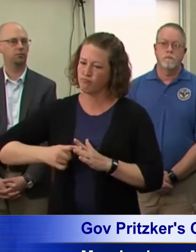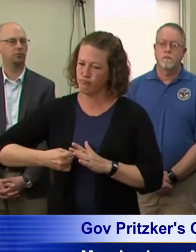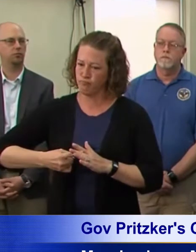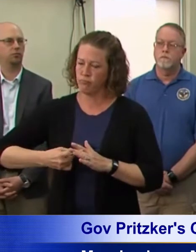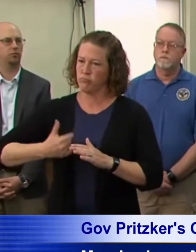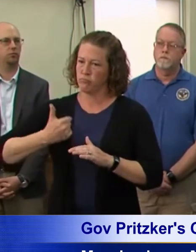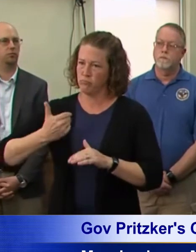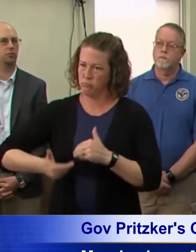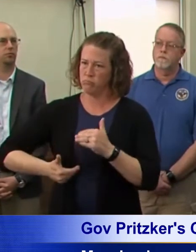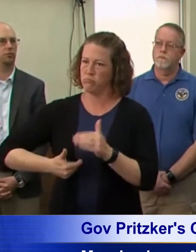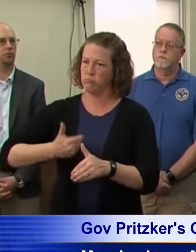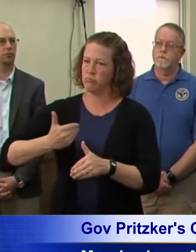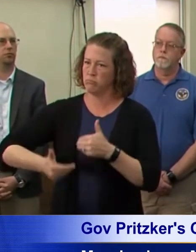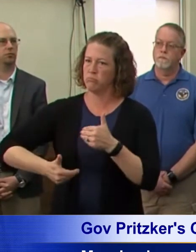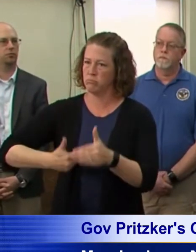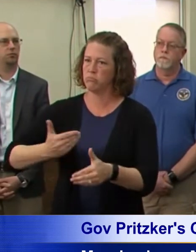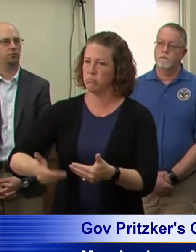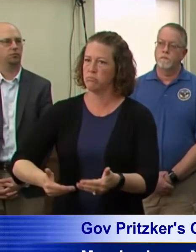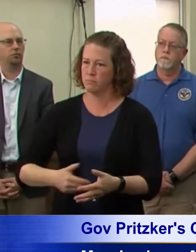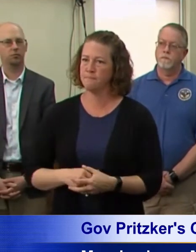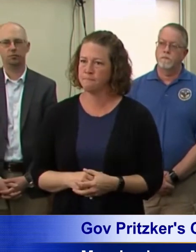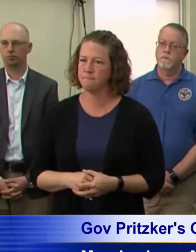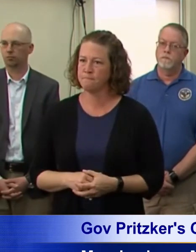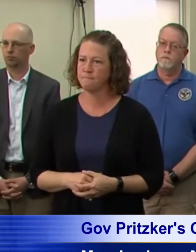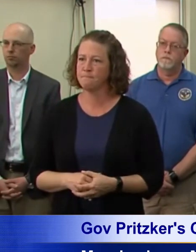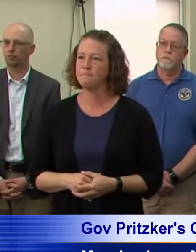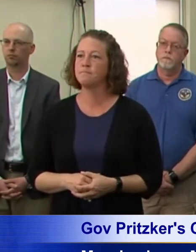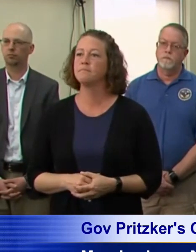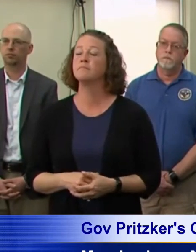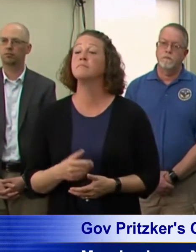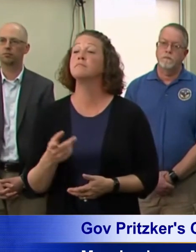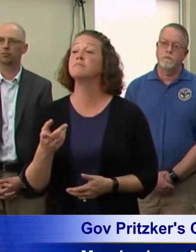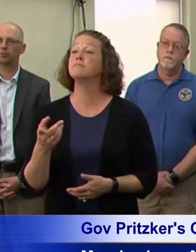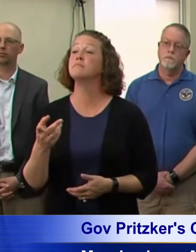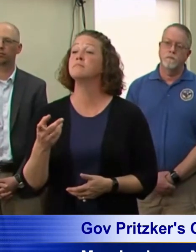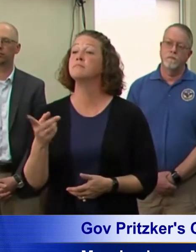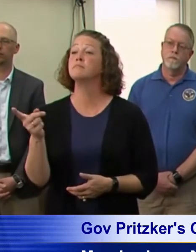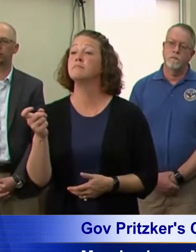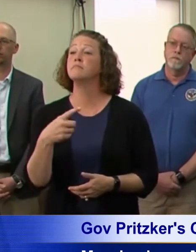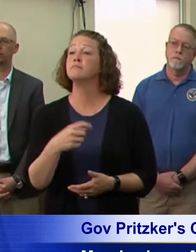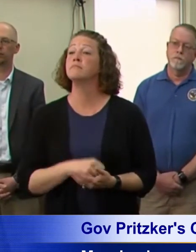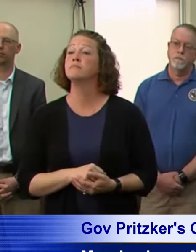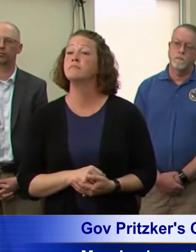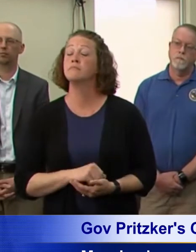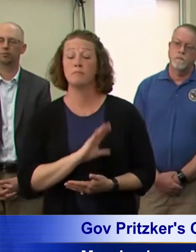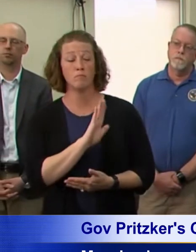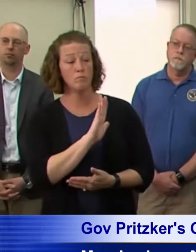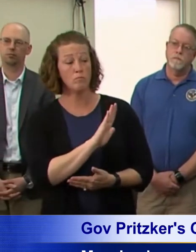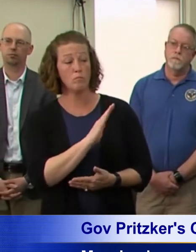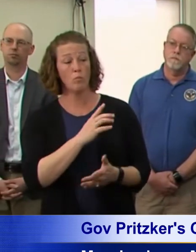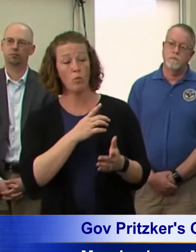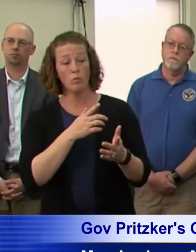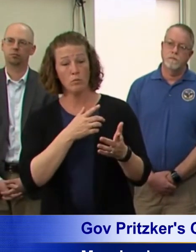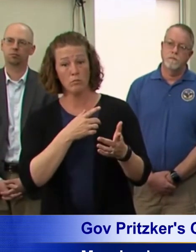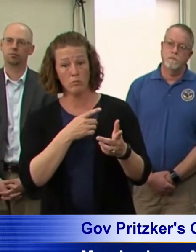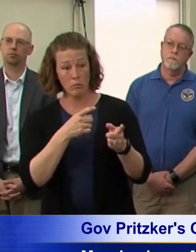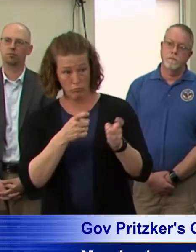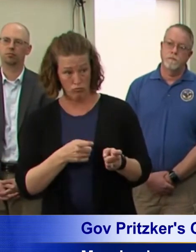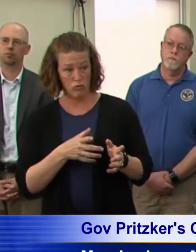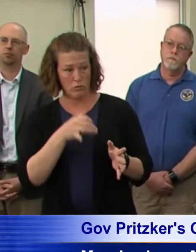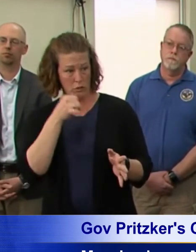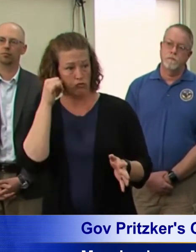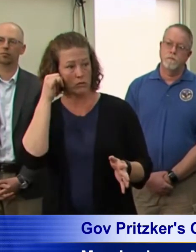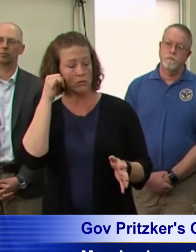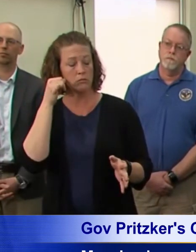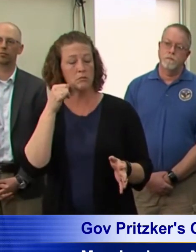certain elements of the National Guard. Governor? Governor? Yes, ma'am. Your administration, your office said yesterday that you guys have